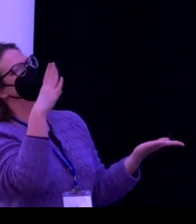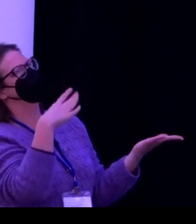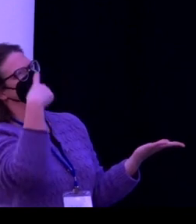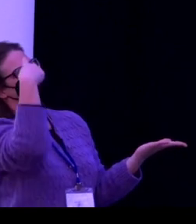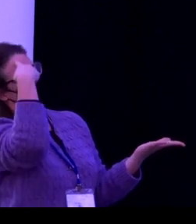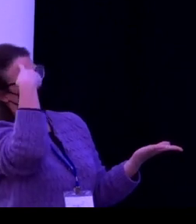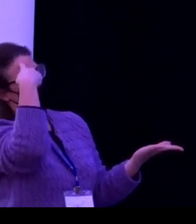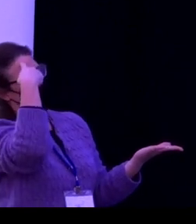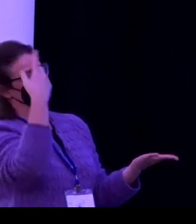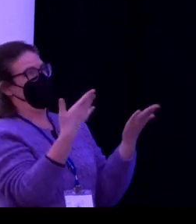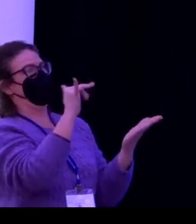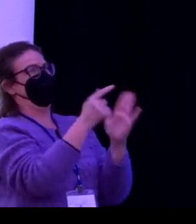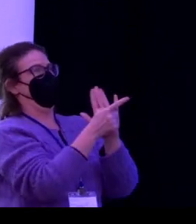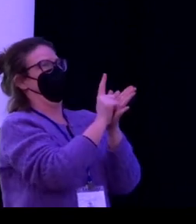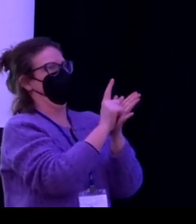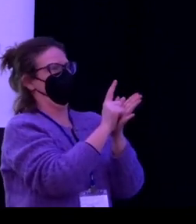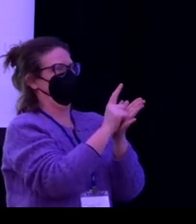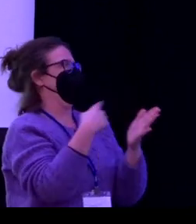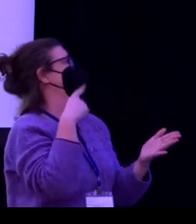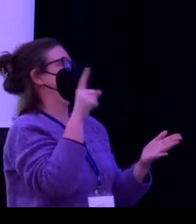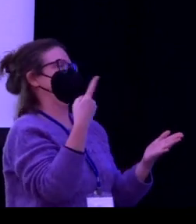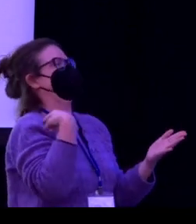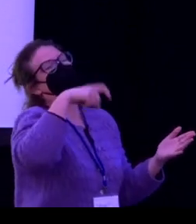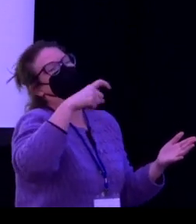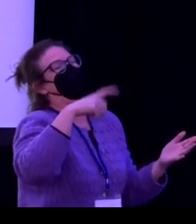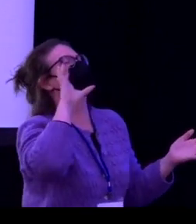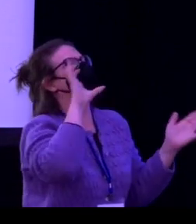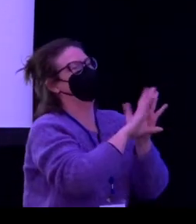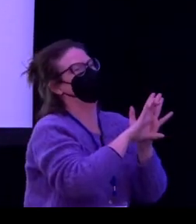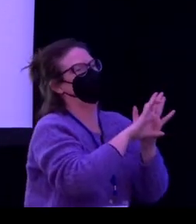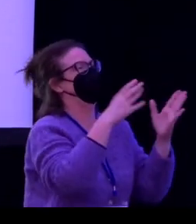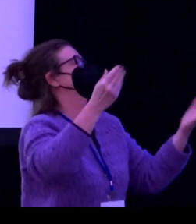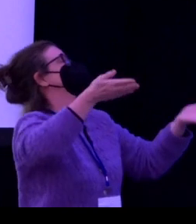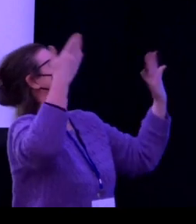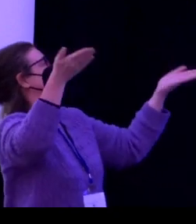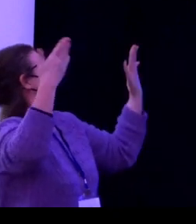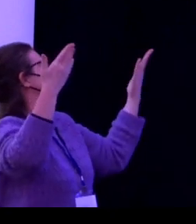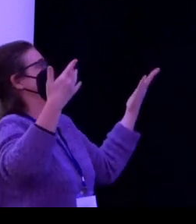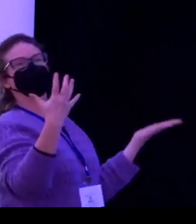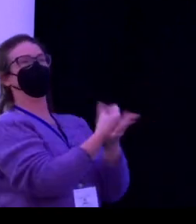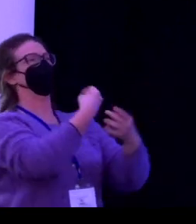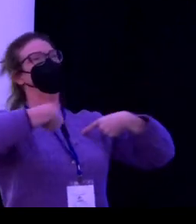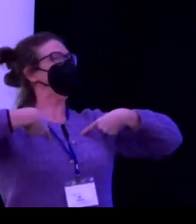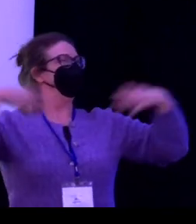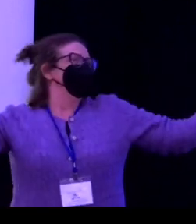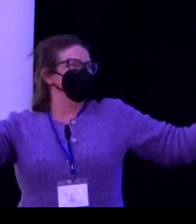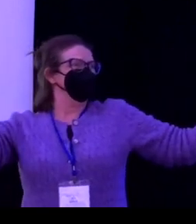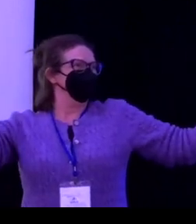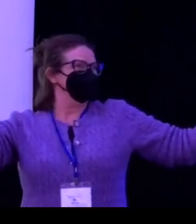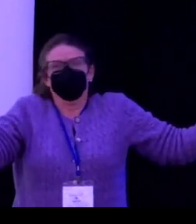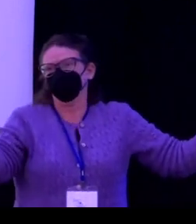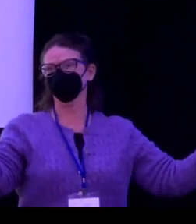So that also then makes me kind of think about things that I wouldn't, I did not think about in that moment.